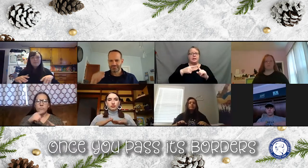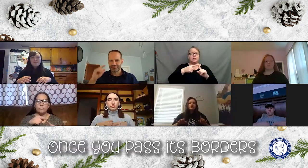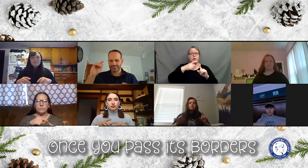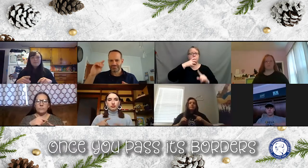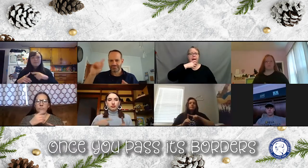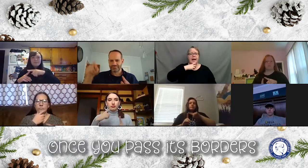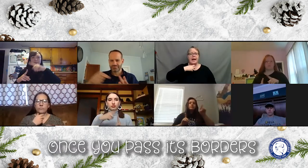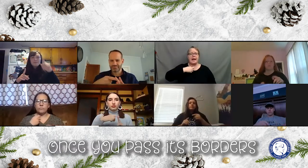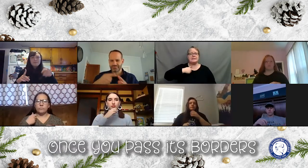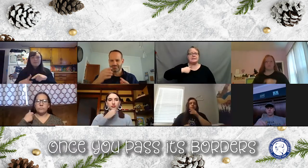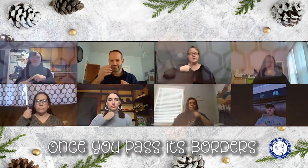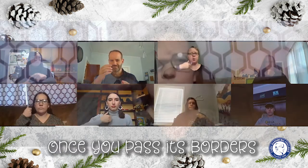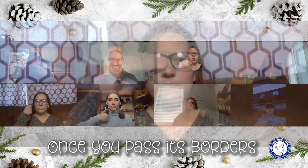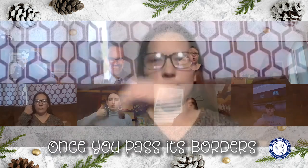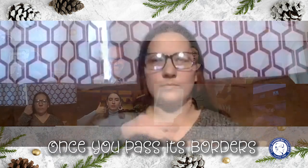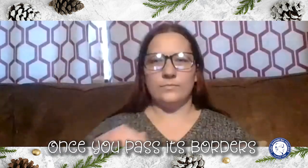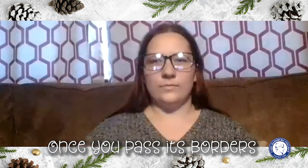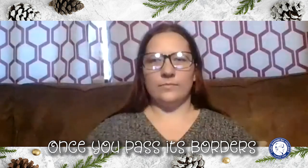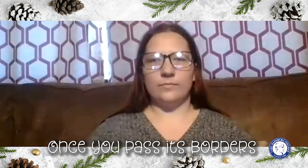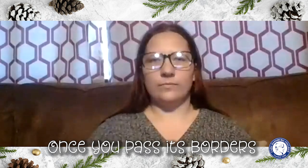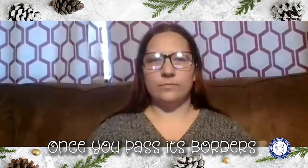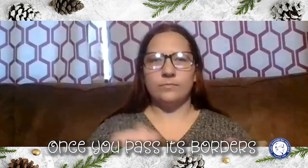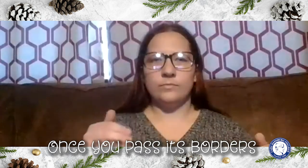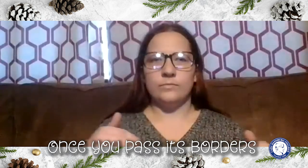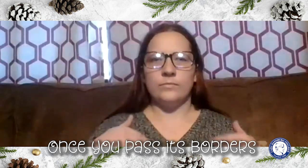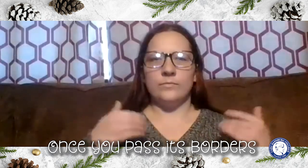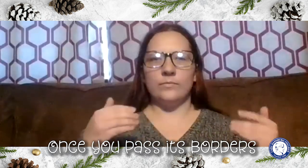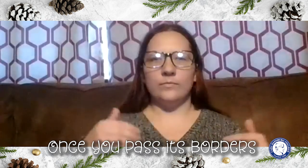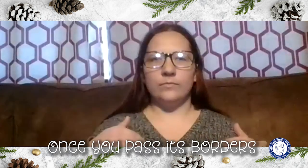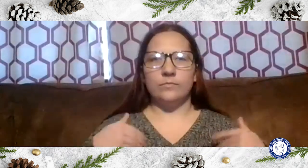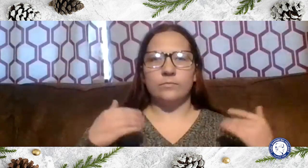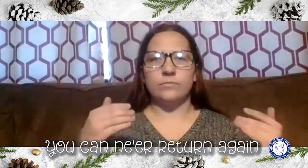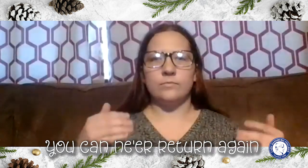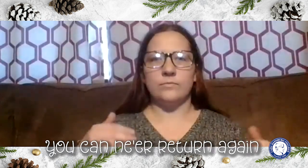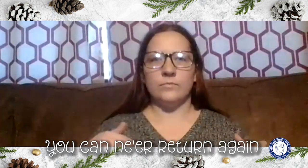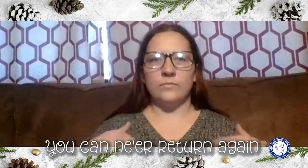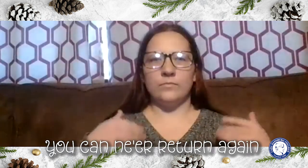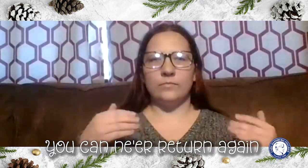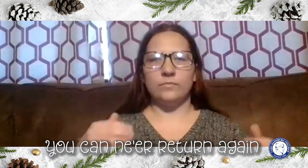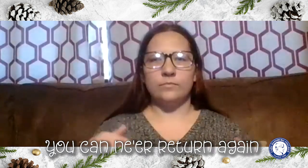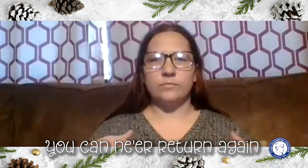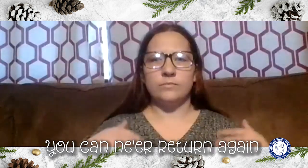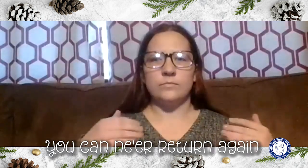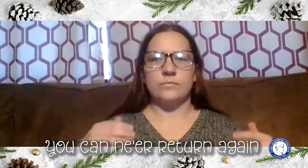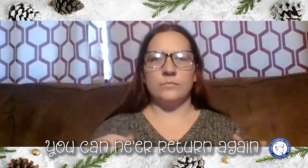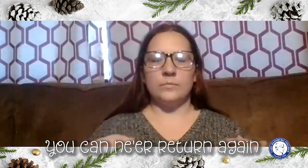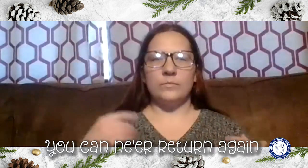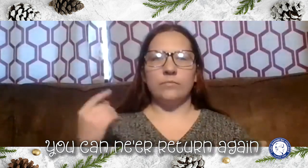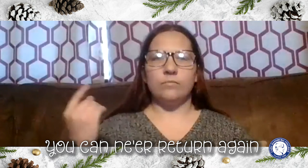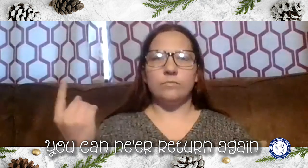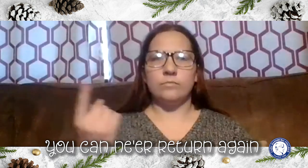Once you pass it's beyond, you can never